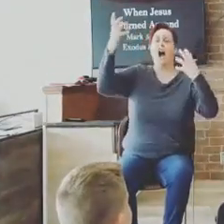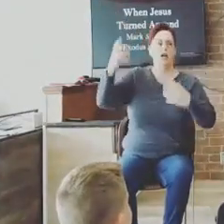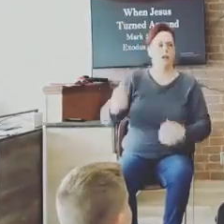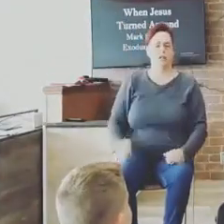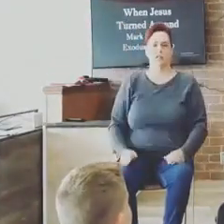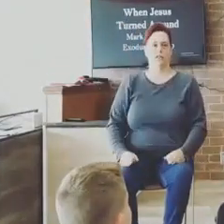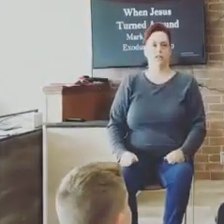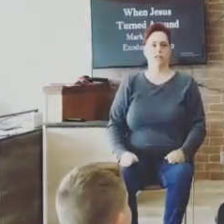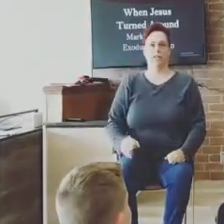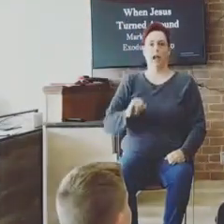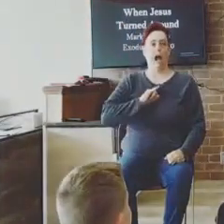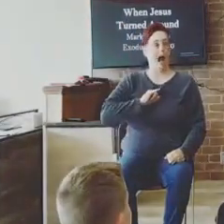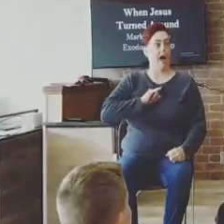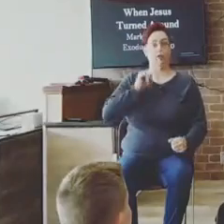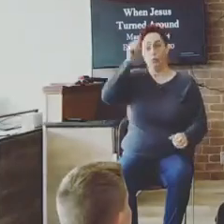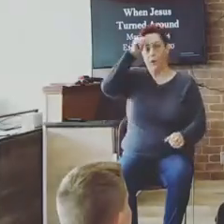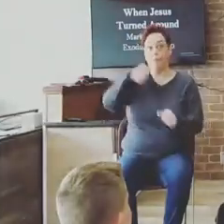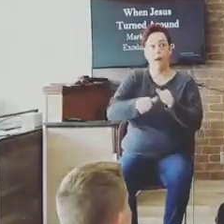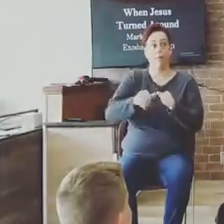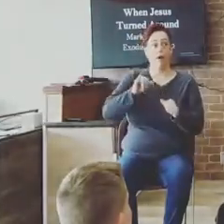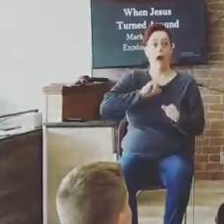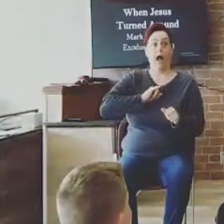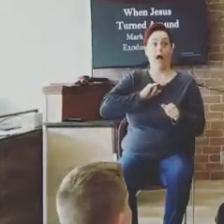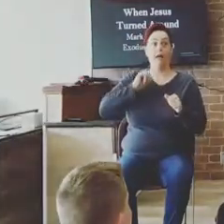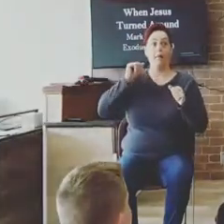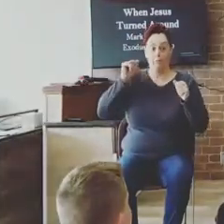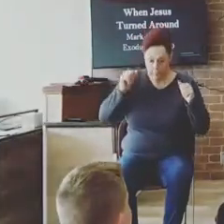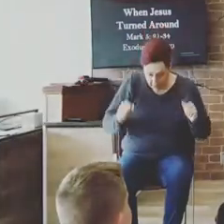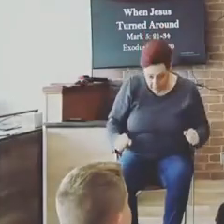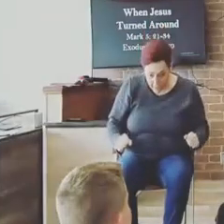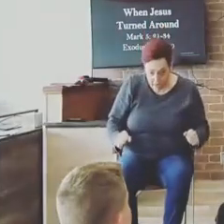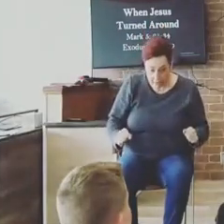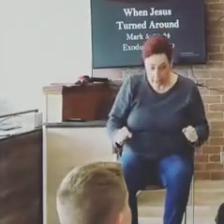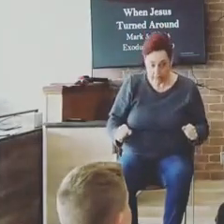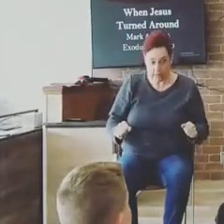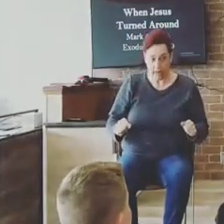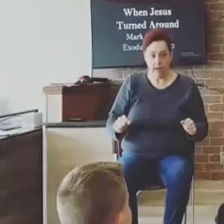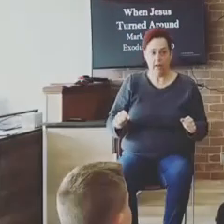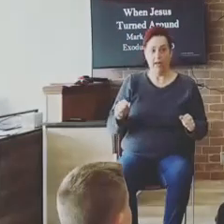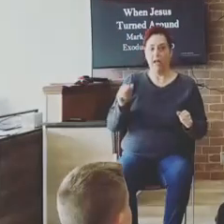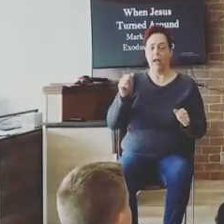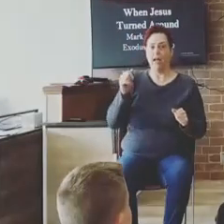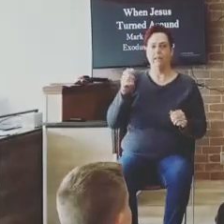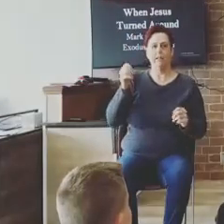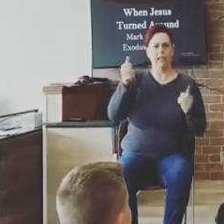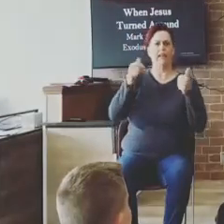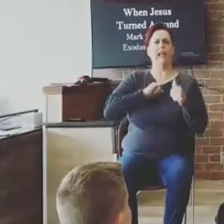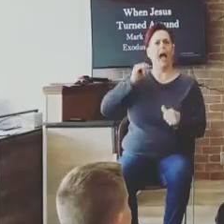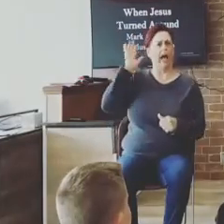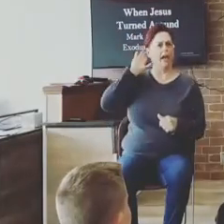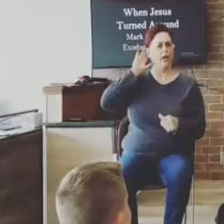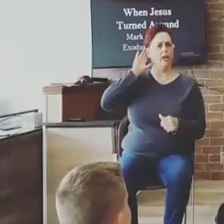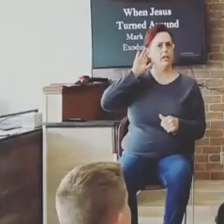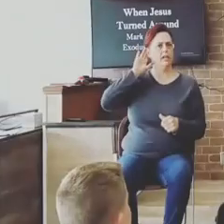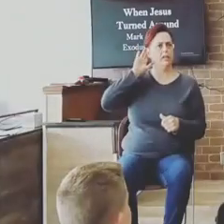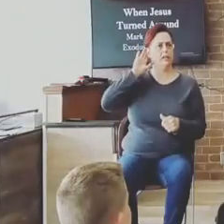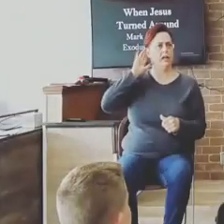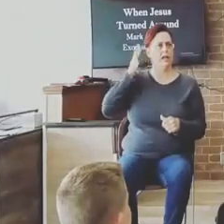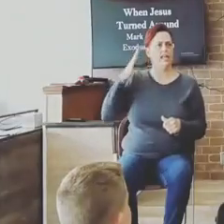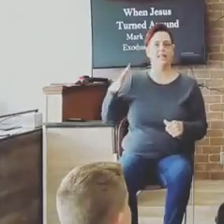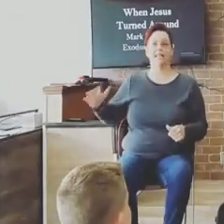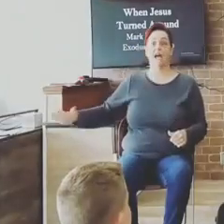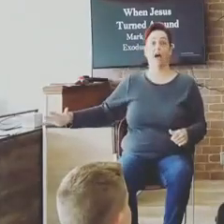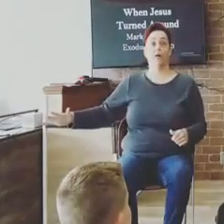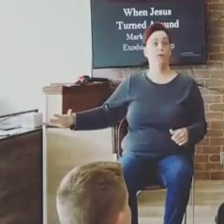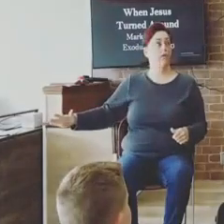remember I bent down, and all of a sudden I hear this whack up against the house. And I'm like, what was that? I looked down, and there's this big old